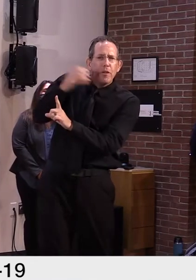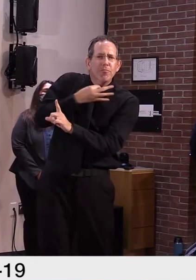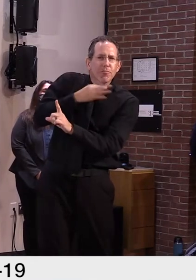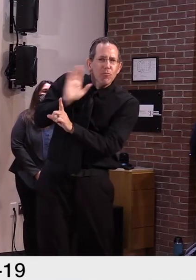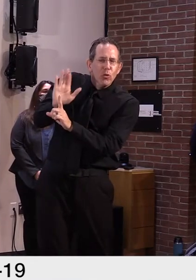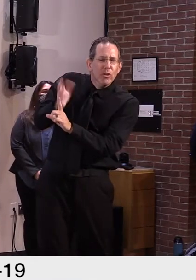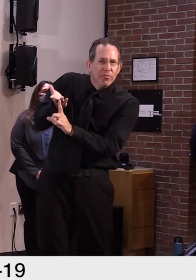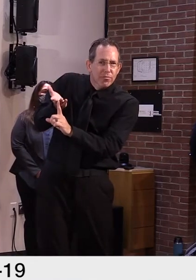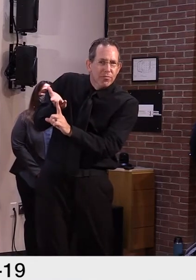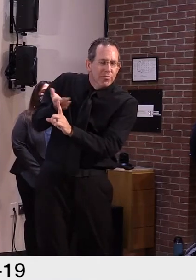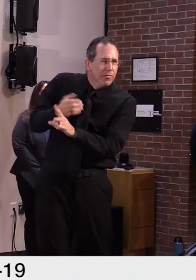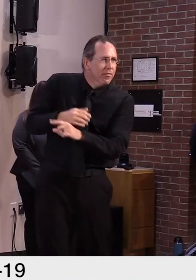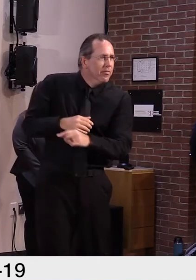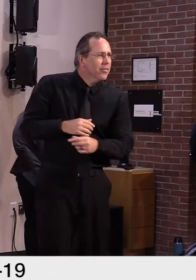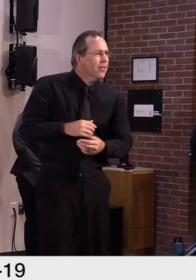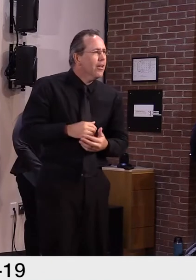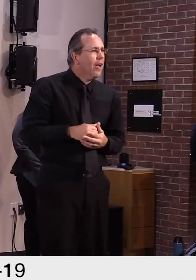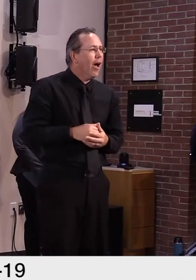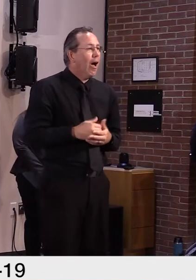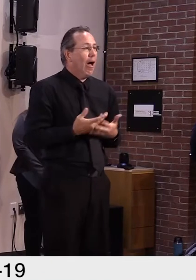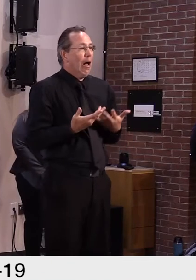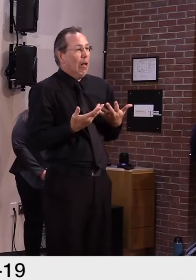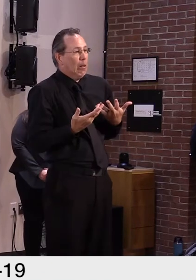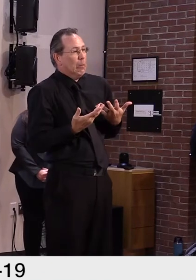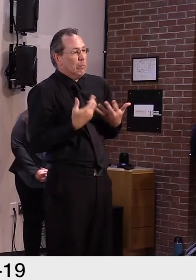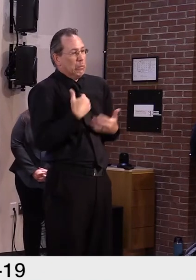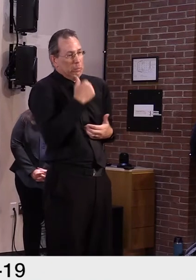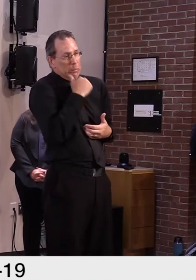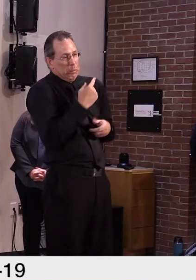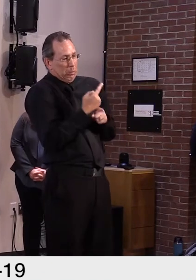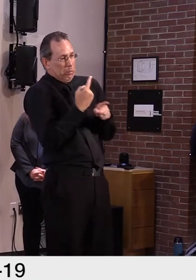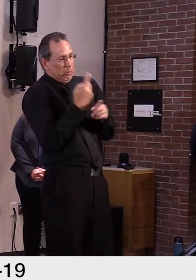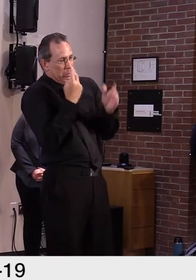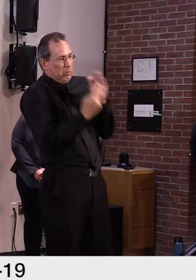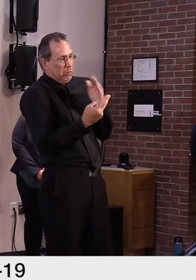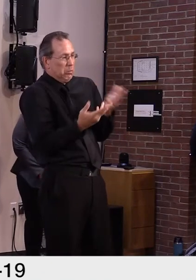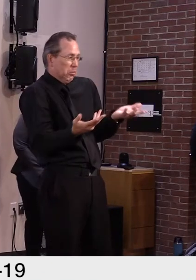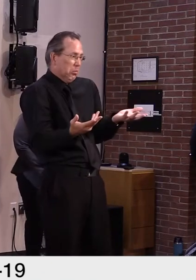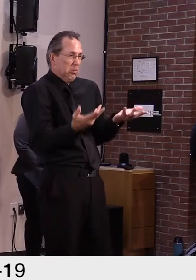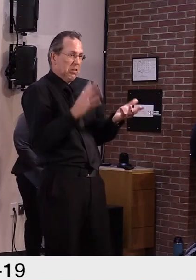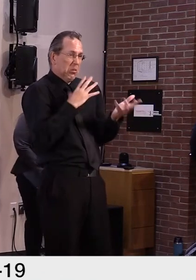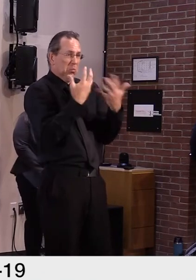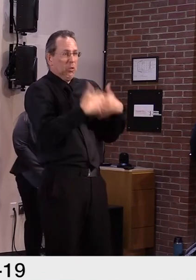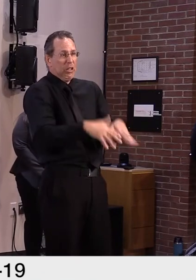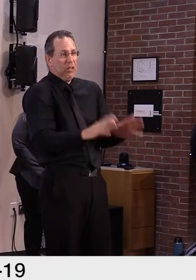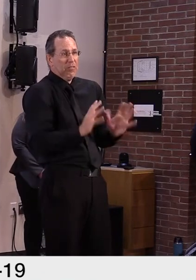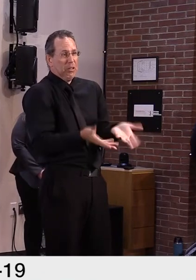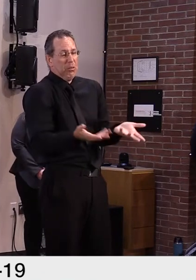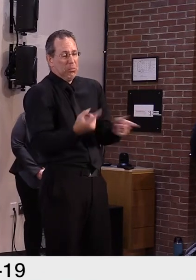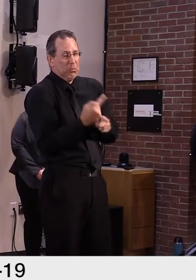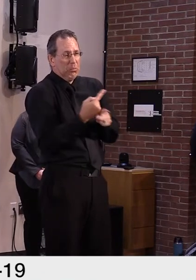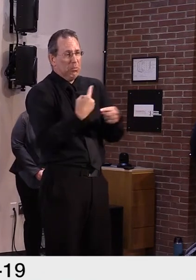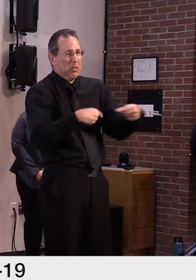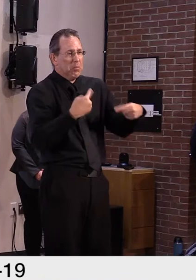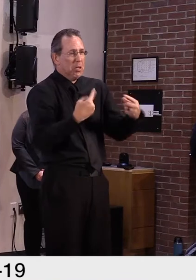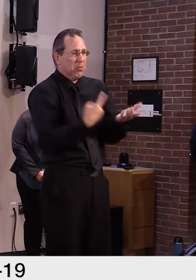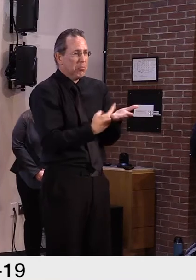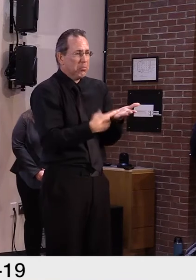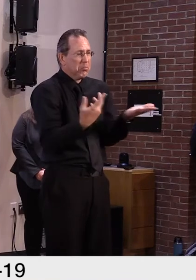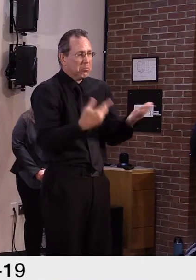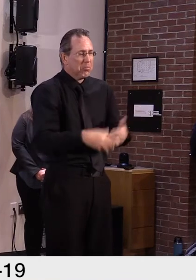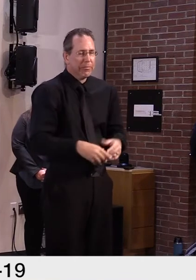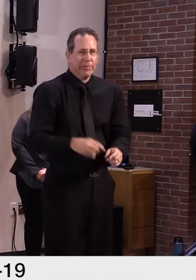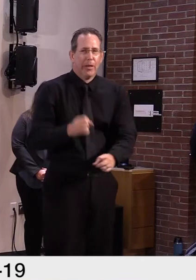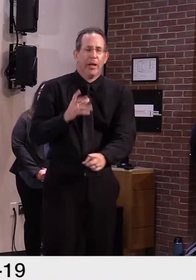Okay. I also have a question, probably for Dr. Levine, about this week's Department of